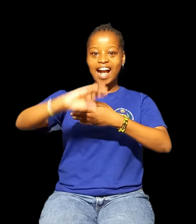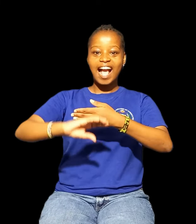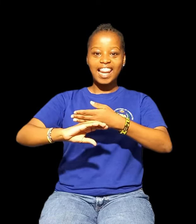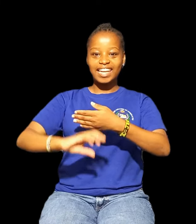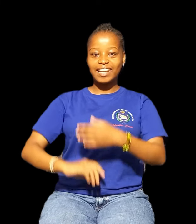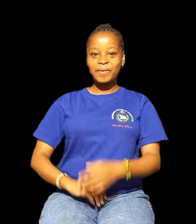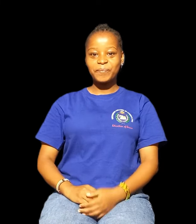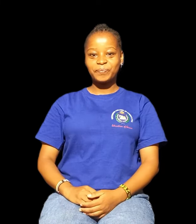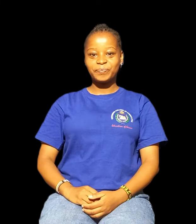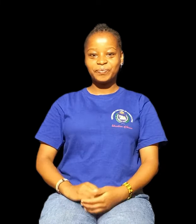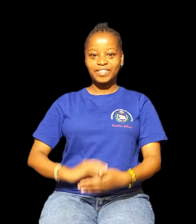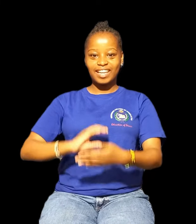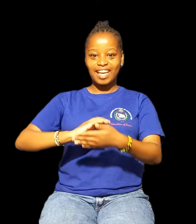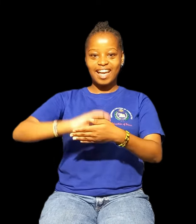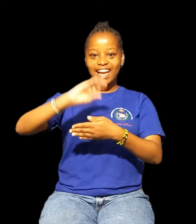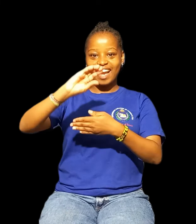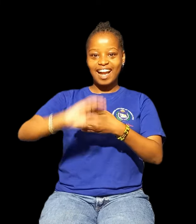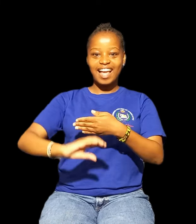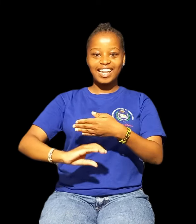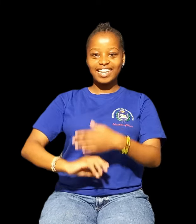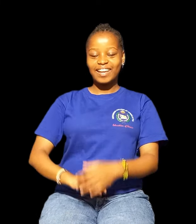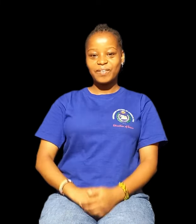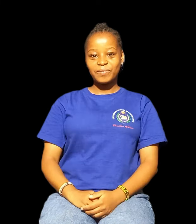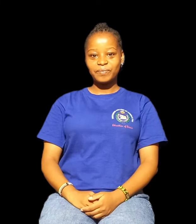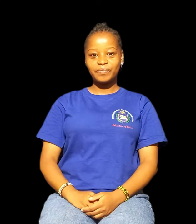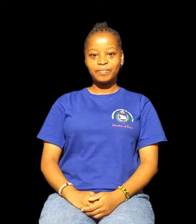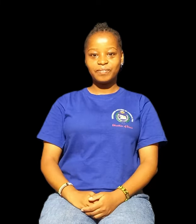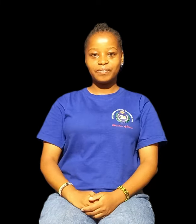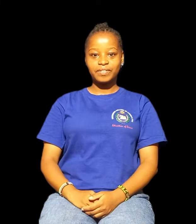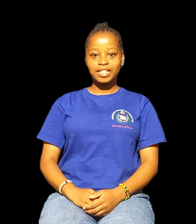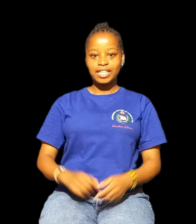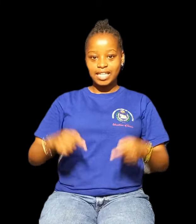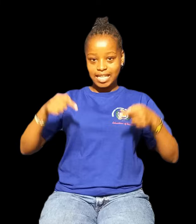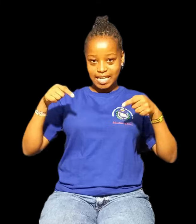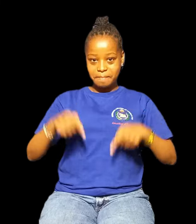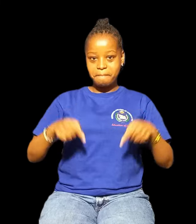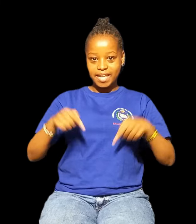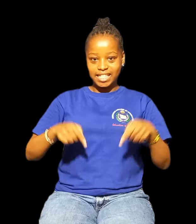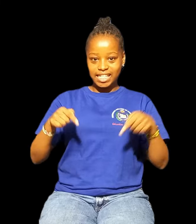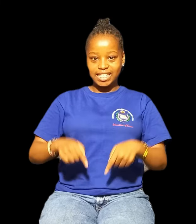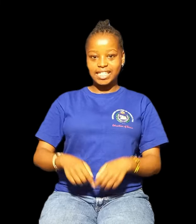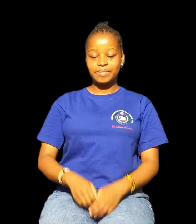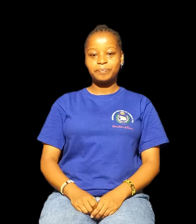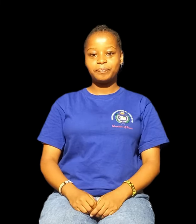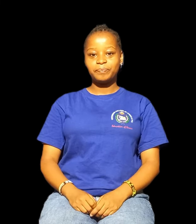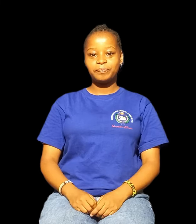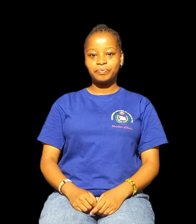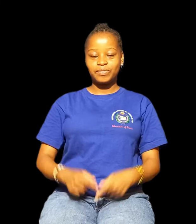Calendar Calendar Immediately Immediately Immediately